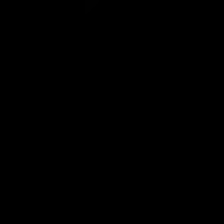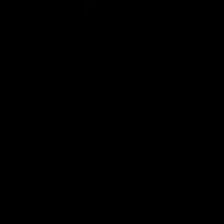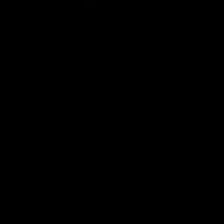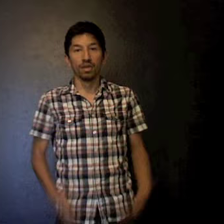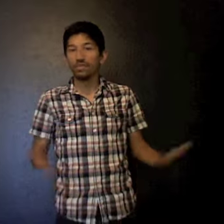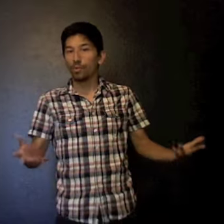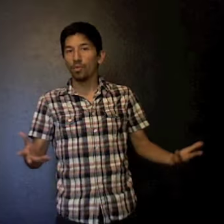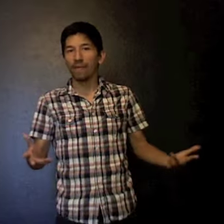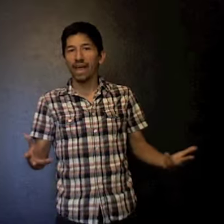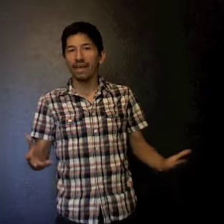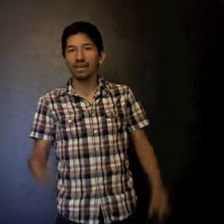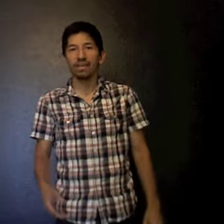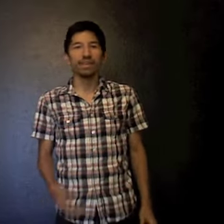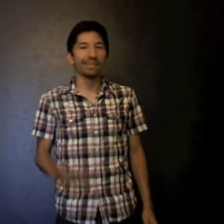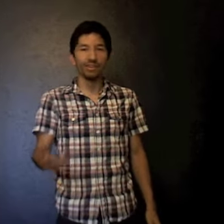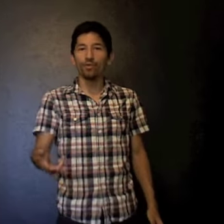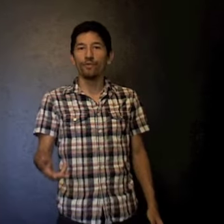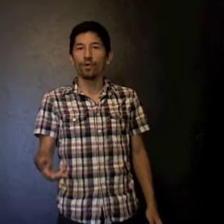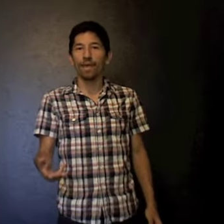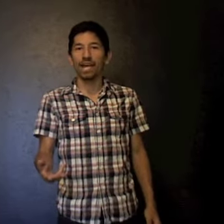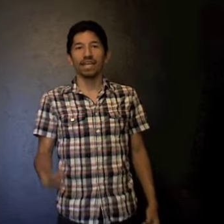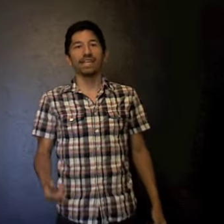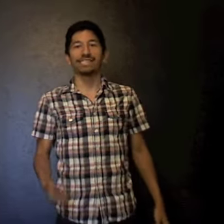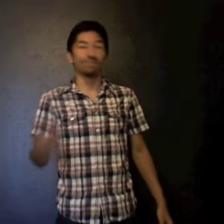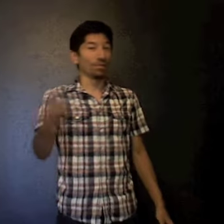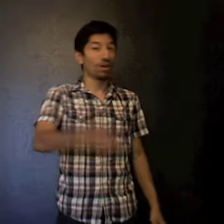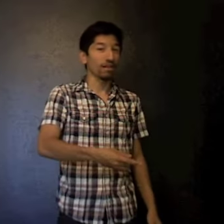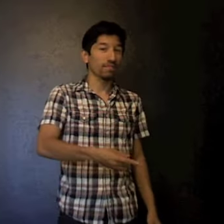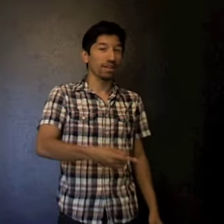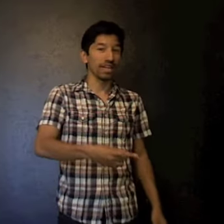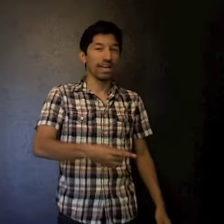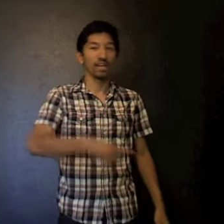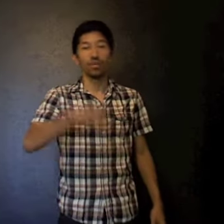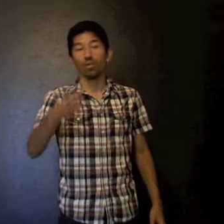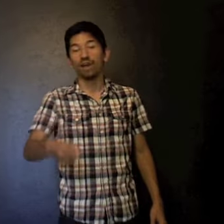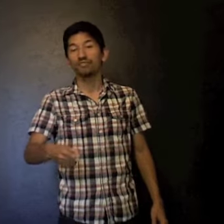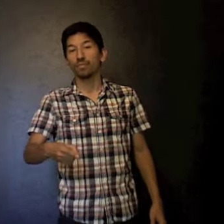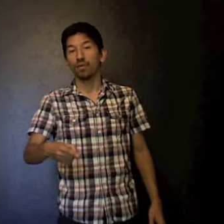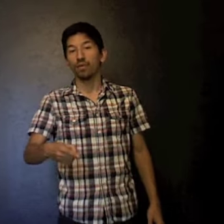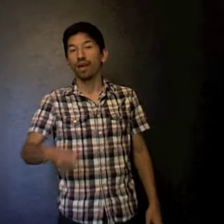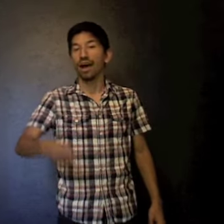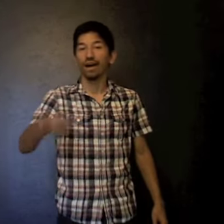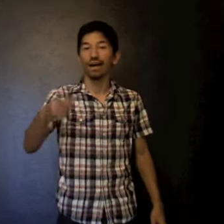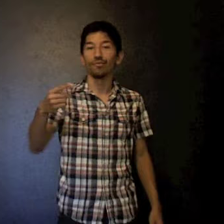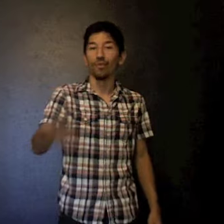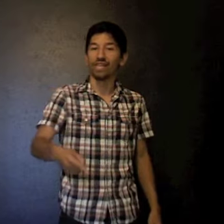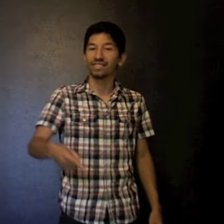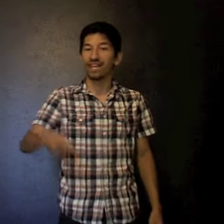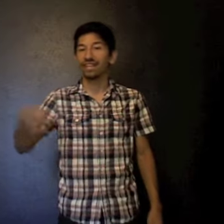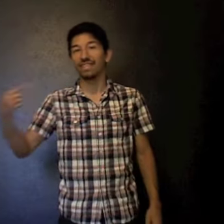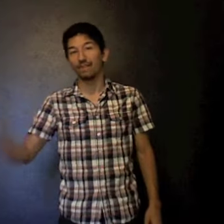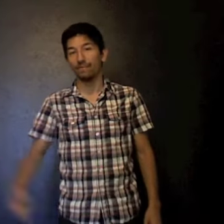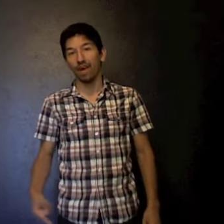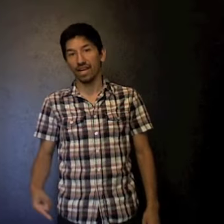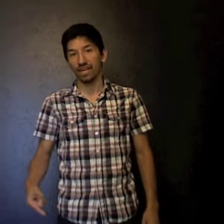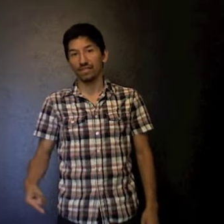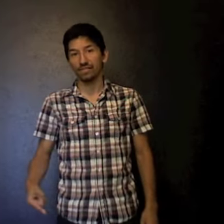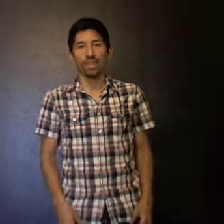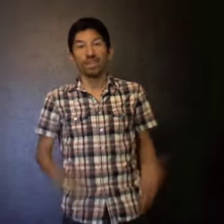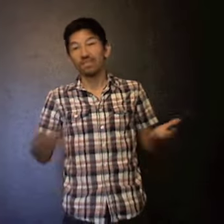So we're back. The new format is Blog Monday, Woz Report on Wednesdays and Fridays. The